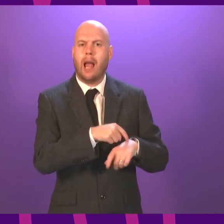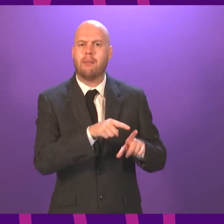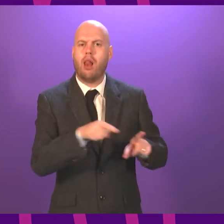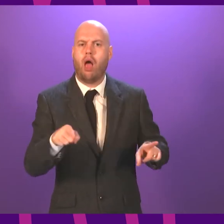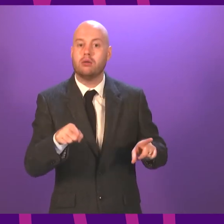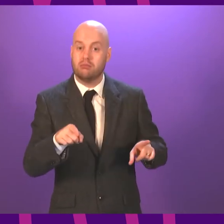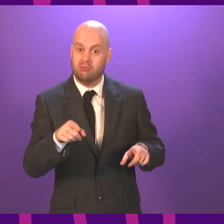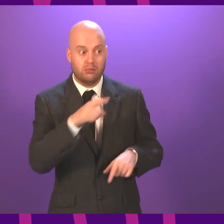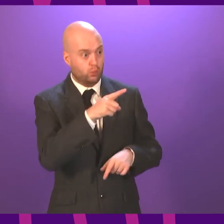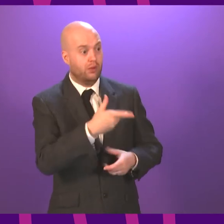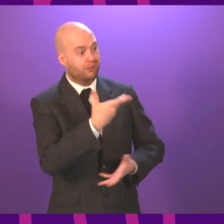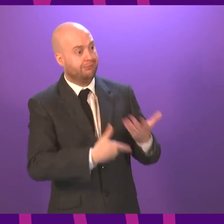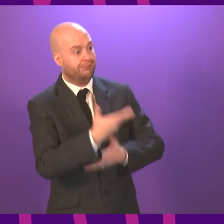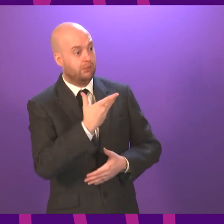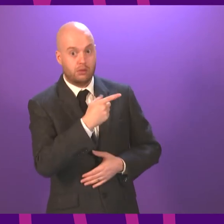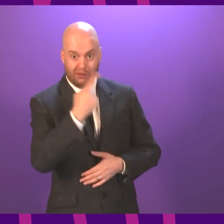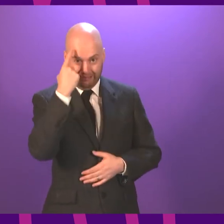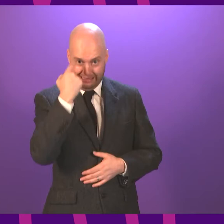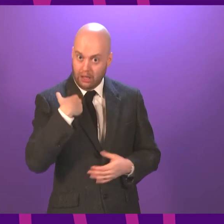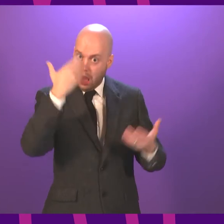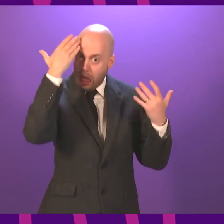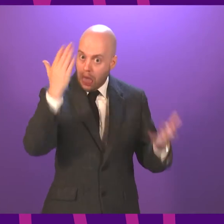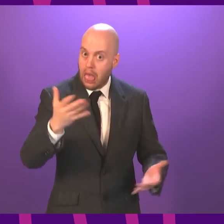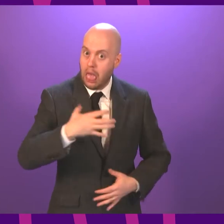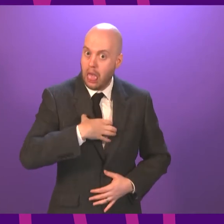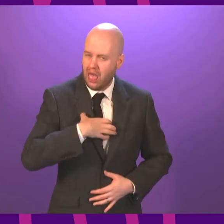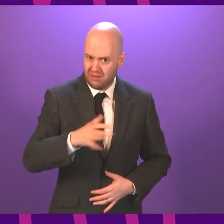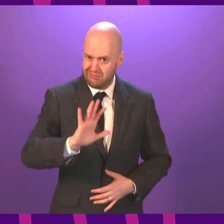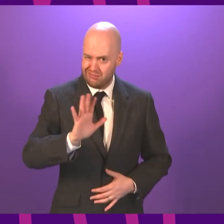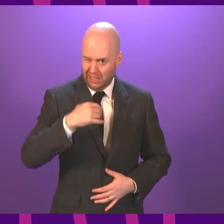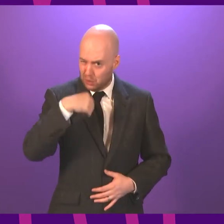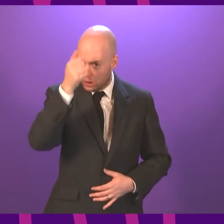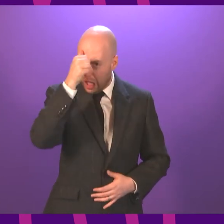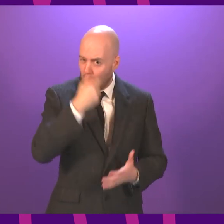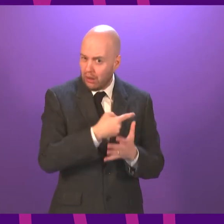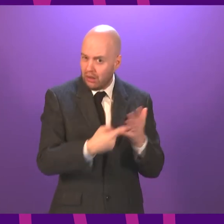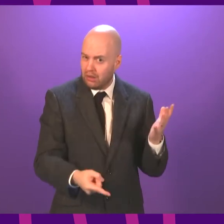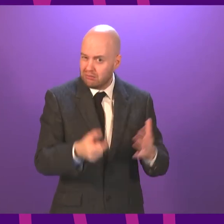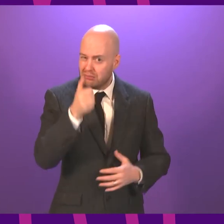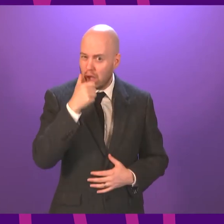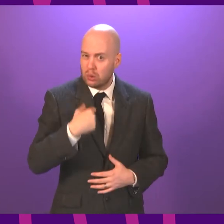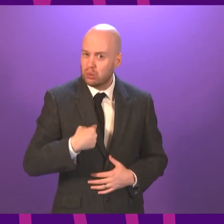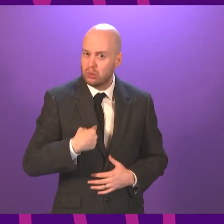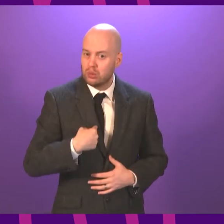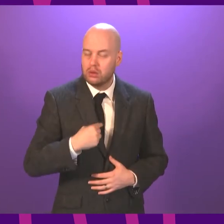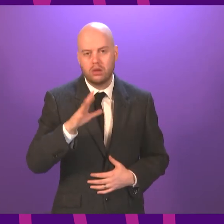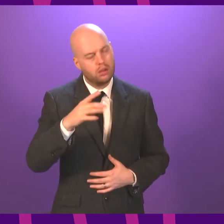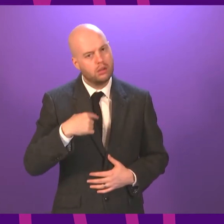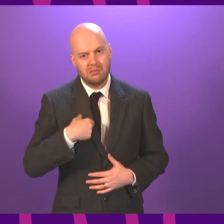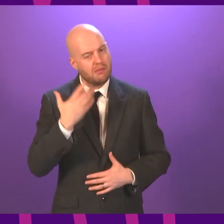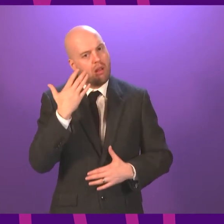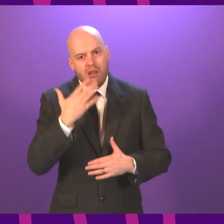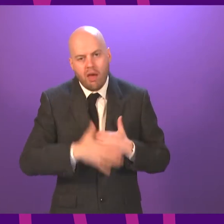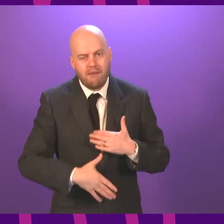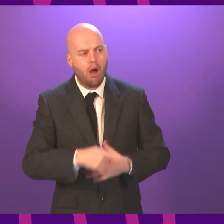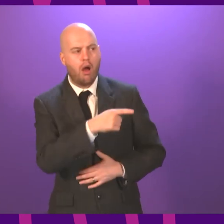know. There is nothing that I have sought to shy away from. I lived through that period as the lead decision